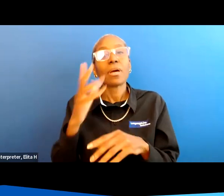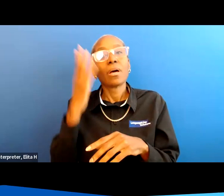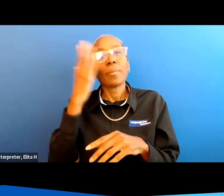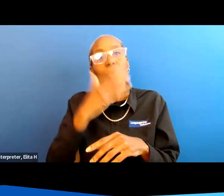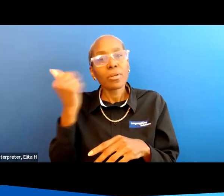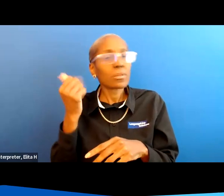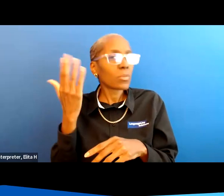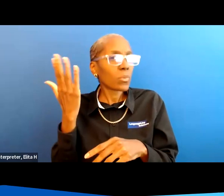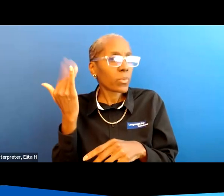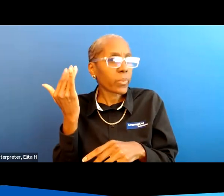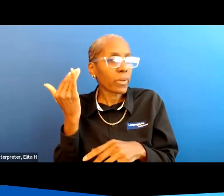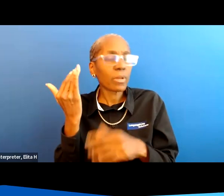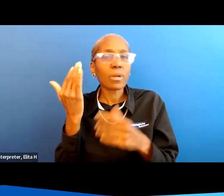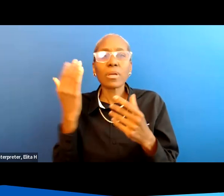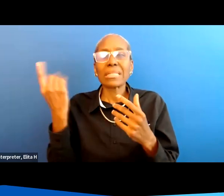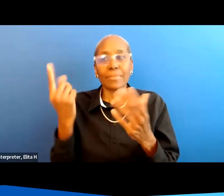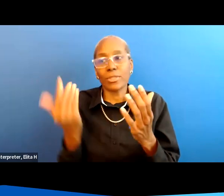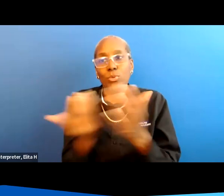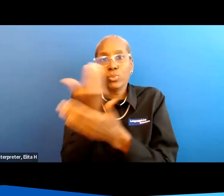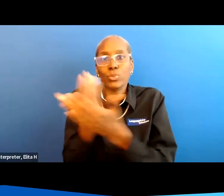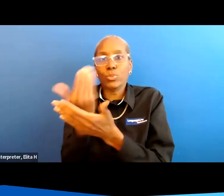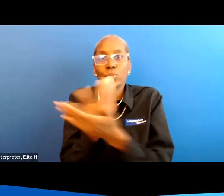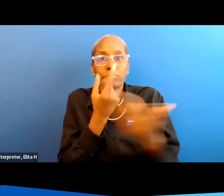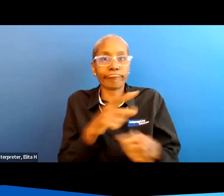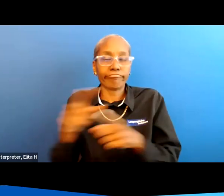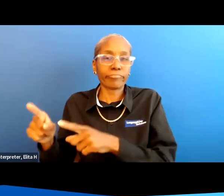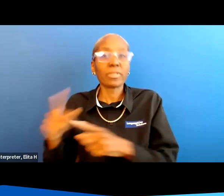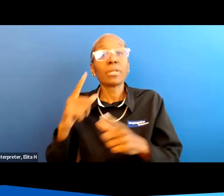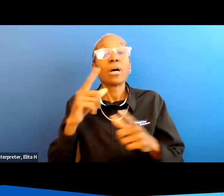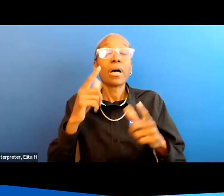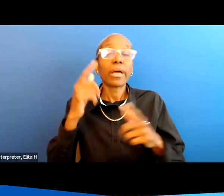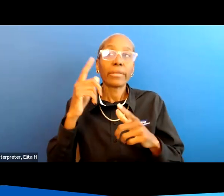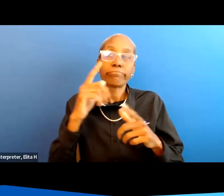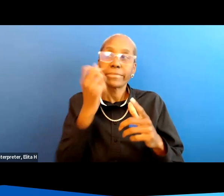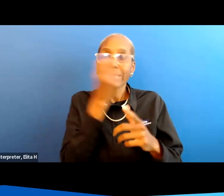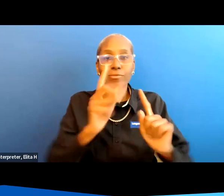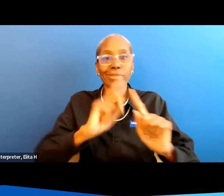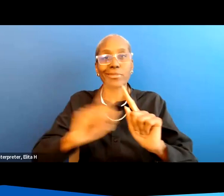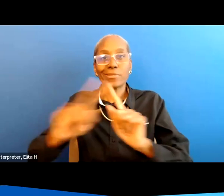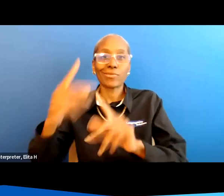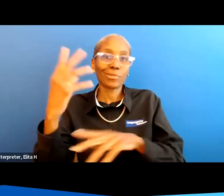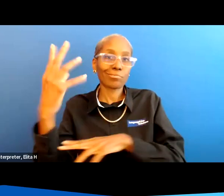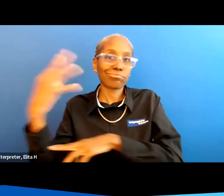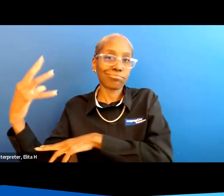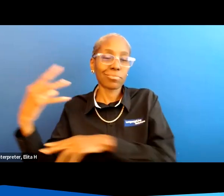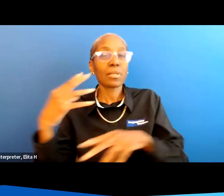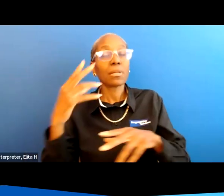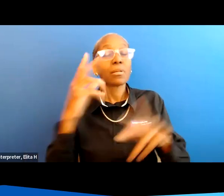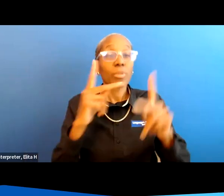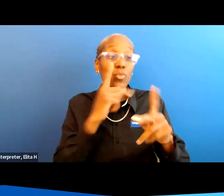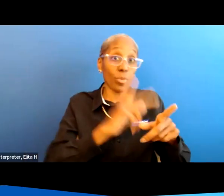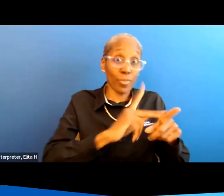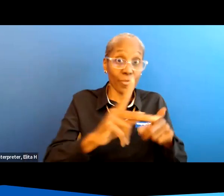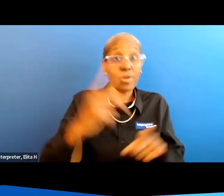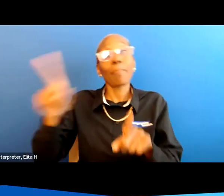that you know there's just always so many things going on and we're doing a series of webinars with professional people in addition to these